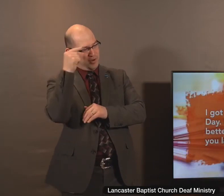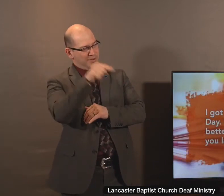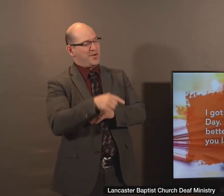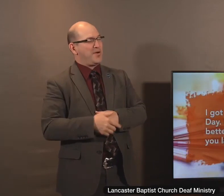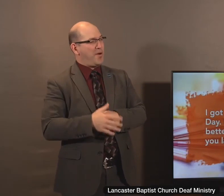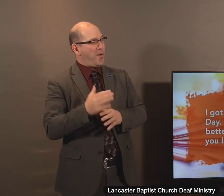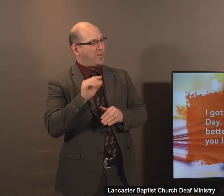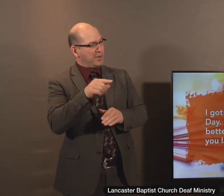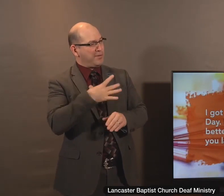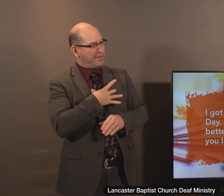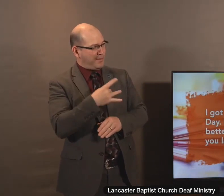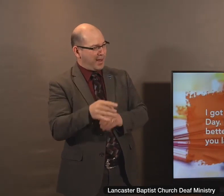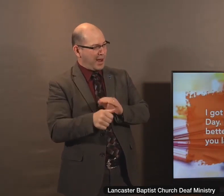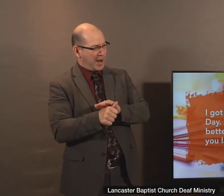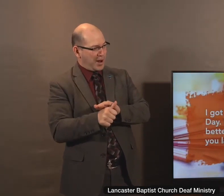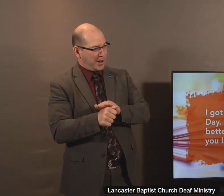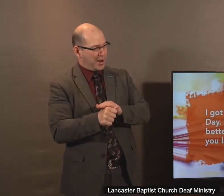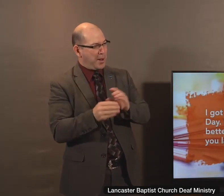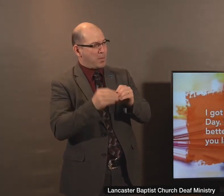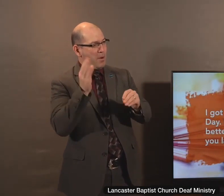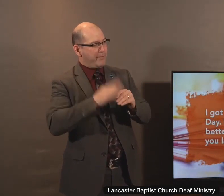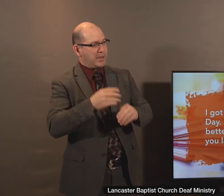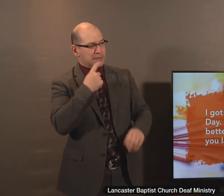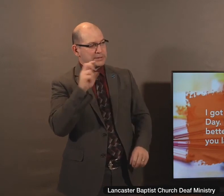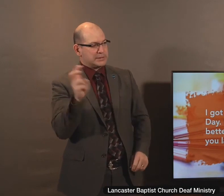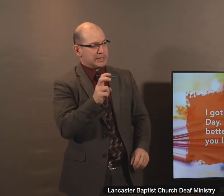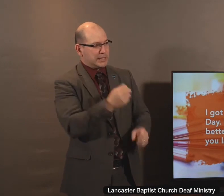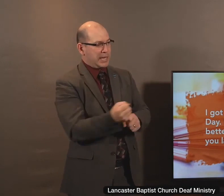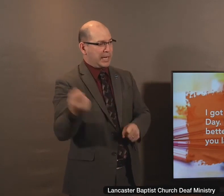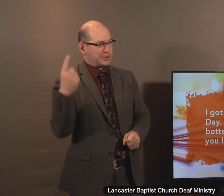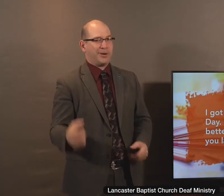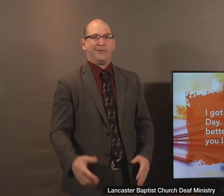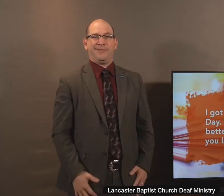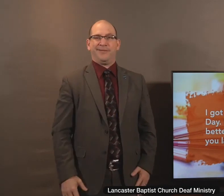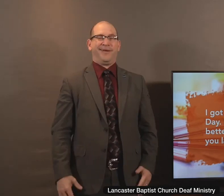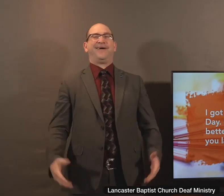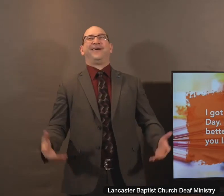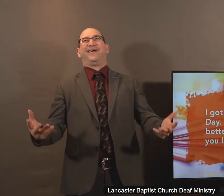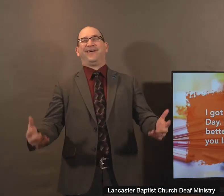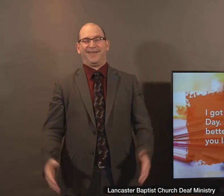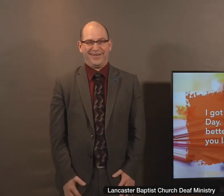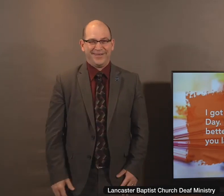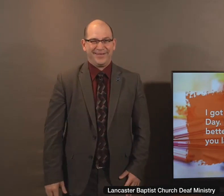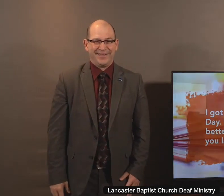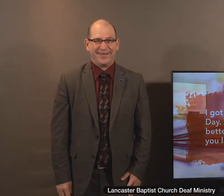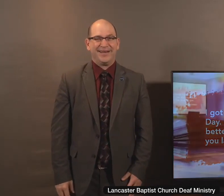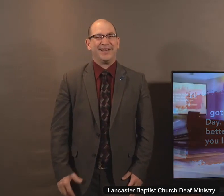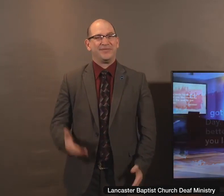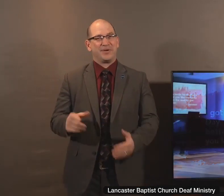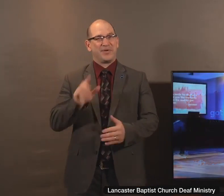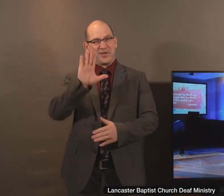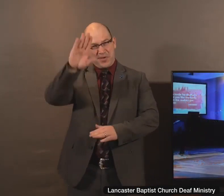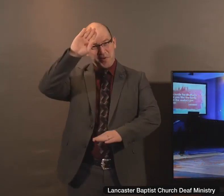hope you like the turtle better than the snake I gave you last year. And maybe you have a boy like that at home today.